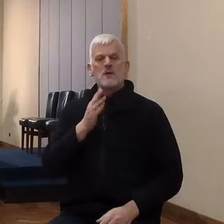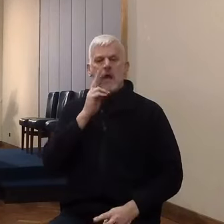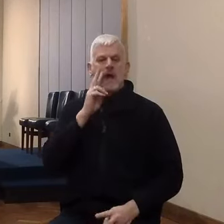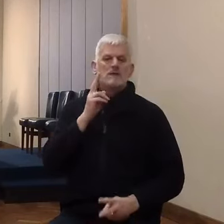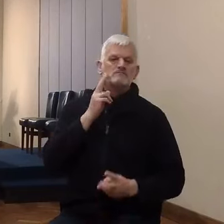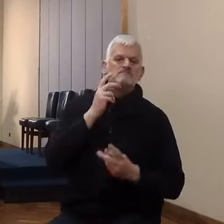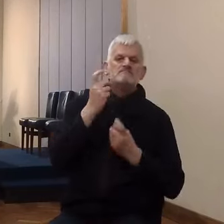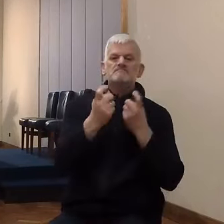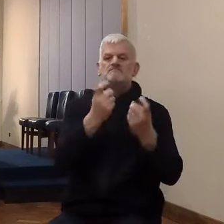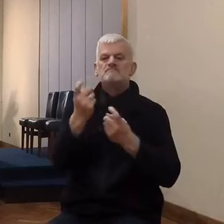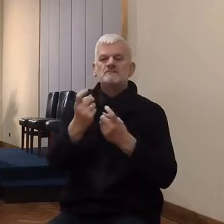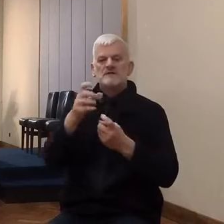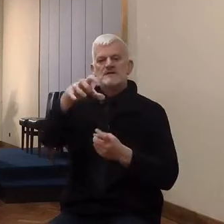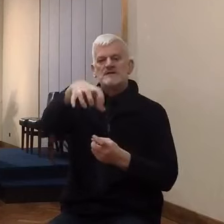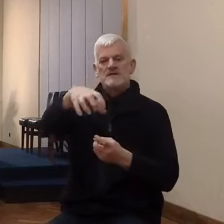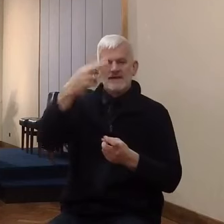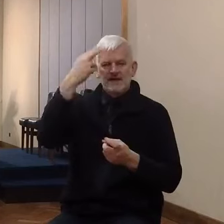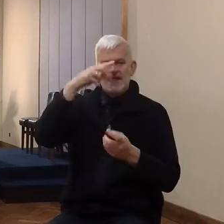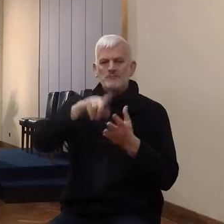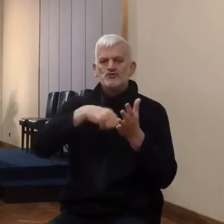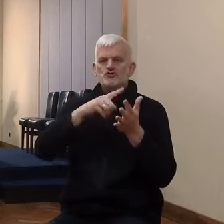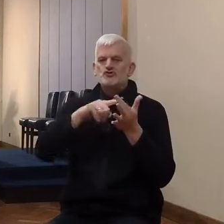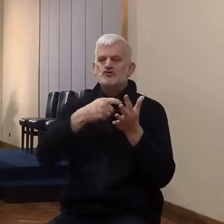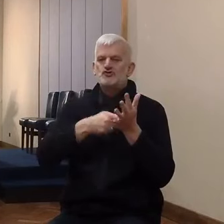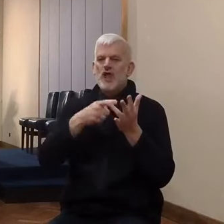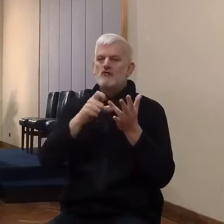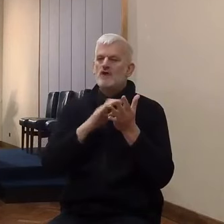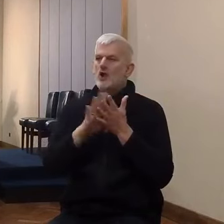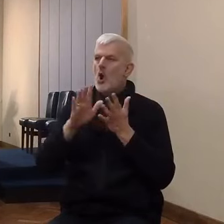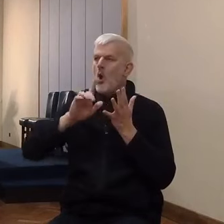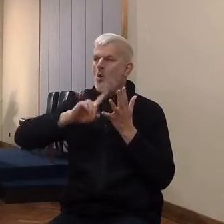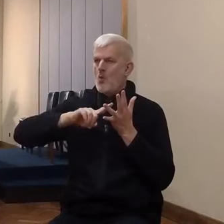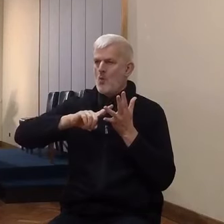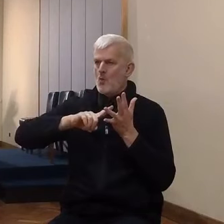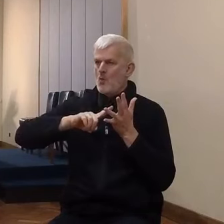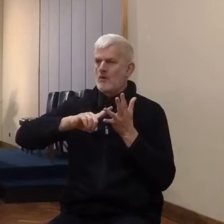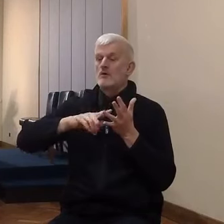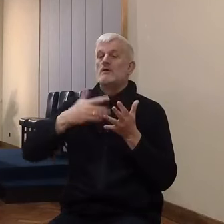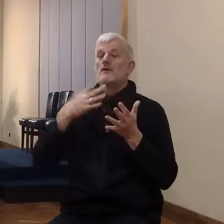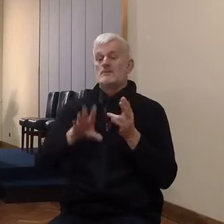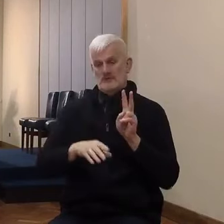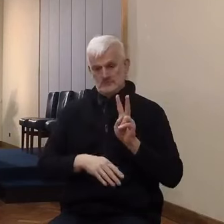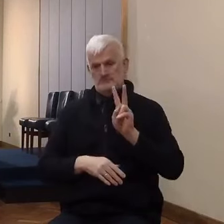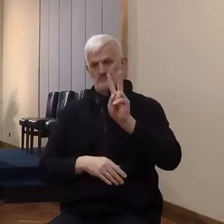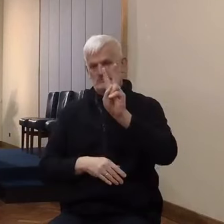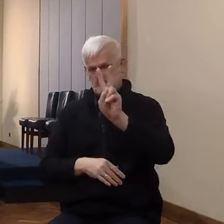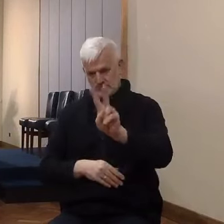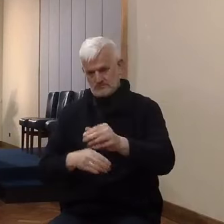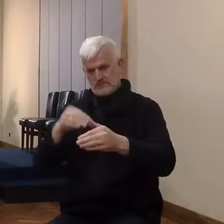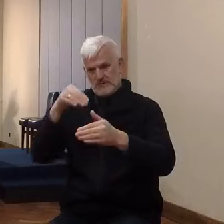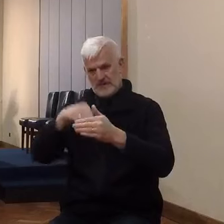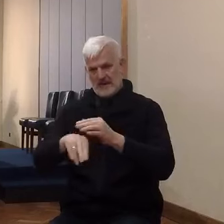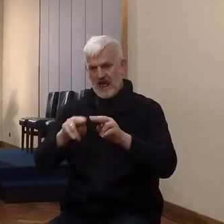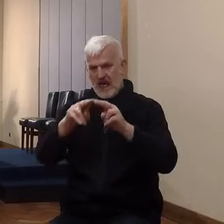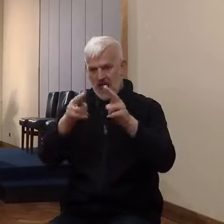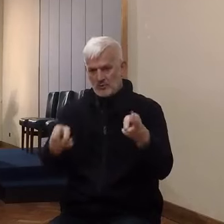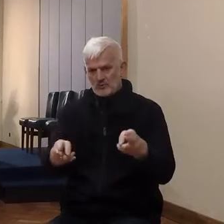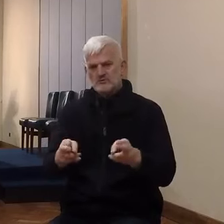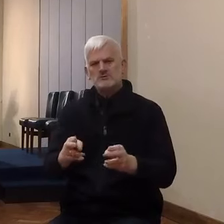came into an harlot's house named Rehach. And lodged there. our general subject